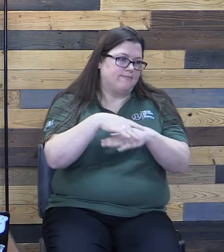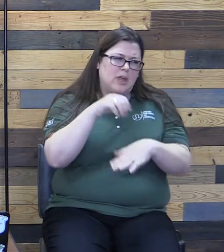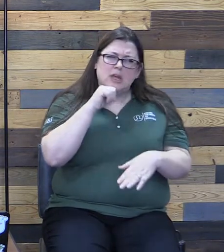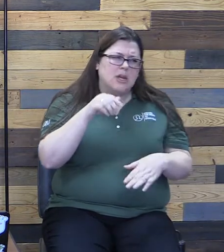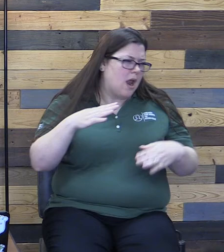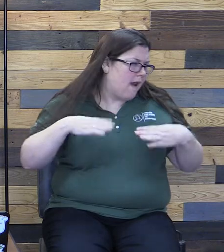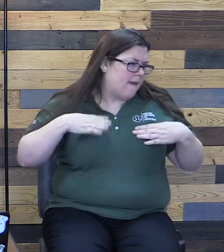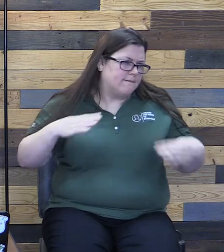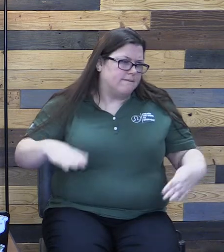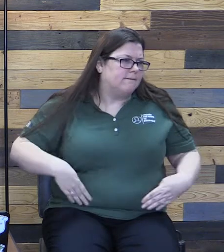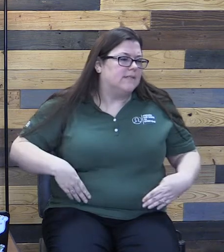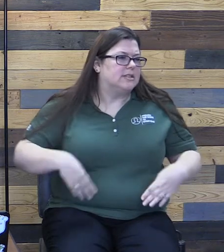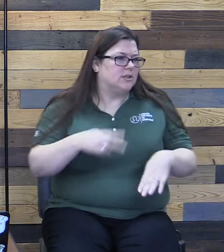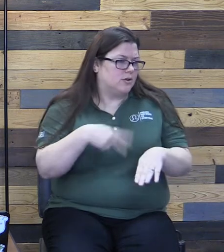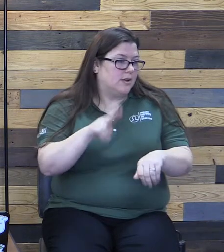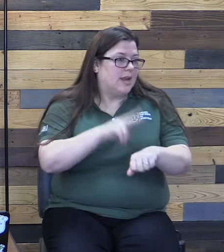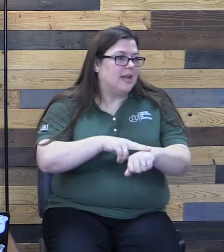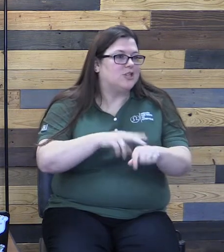but God's reign.